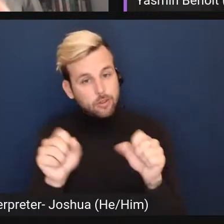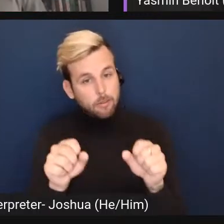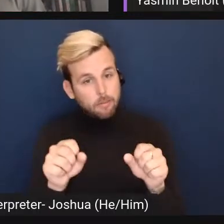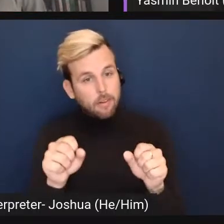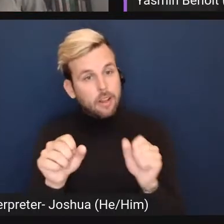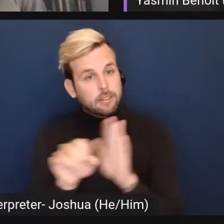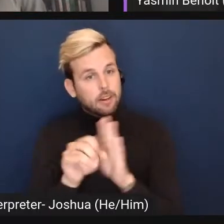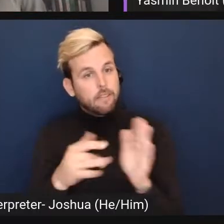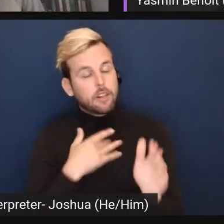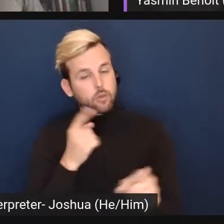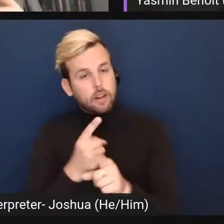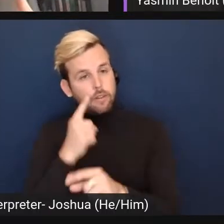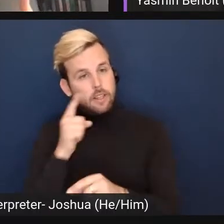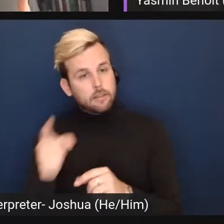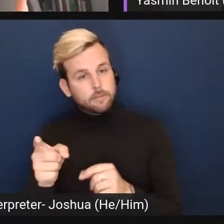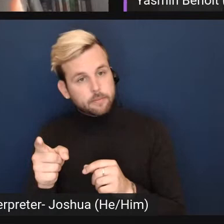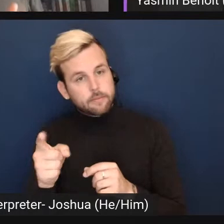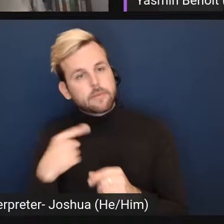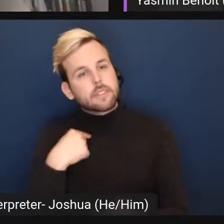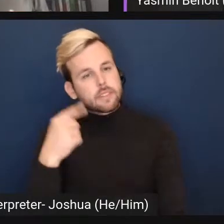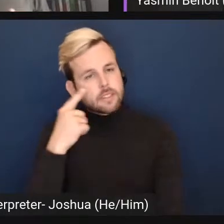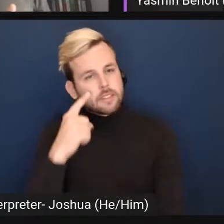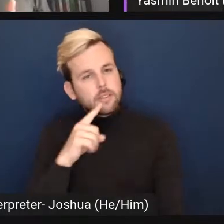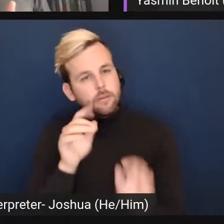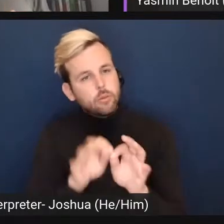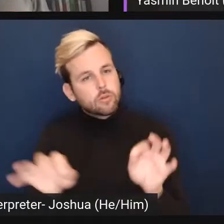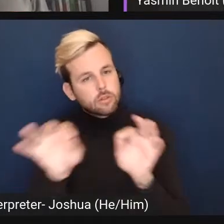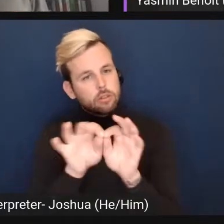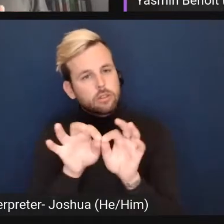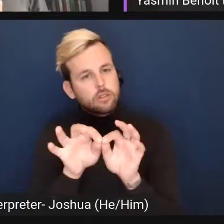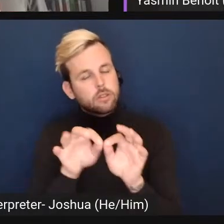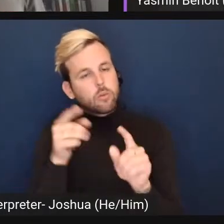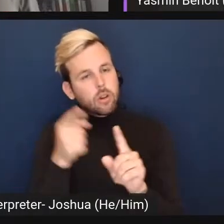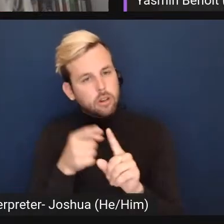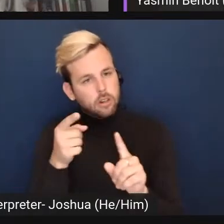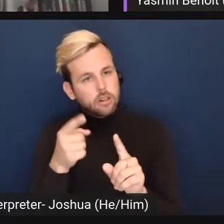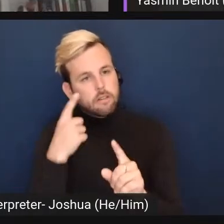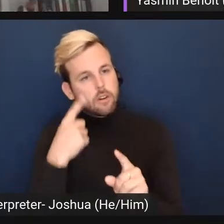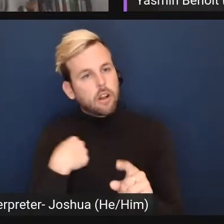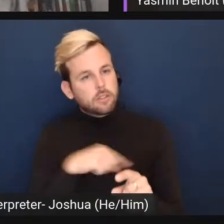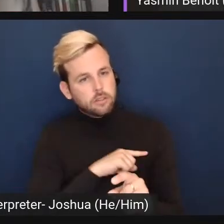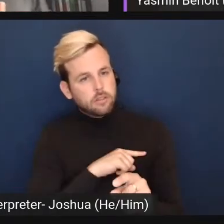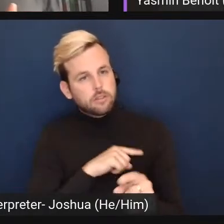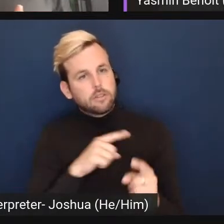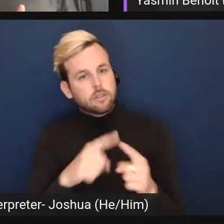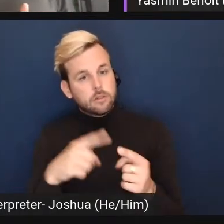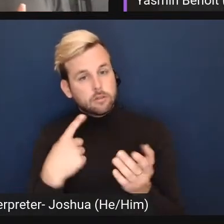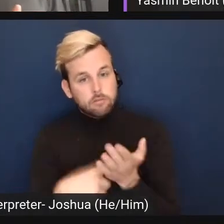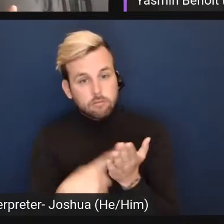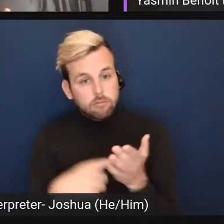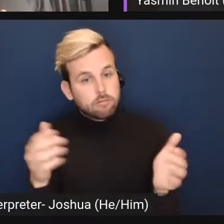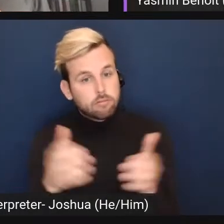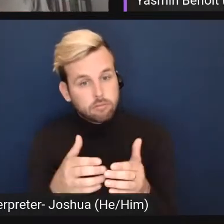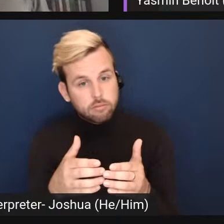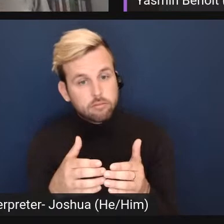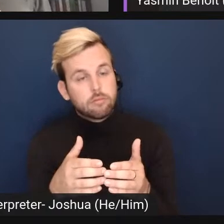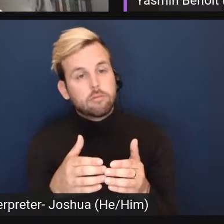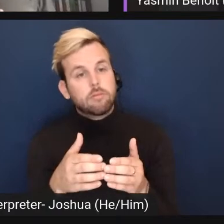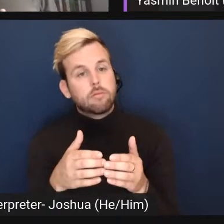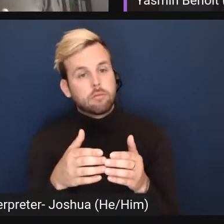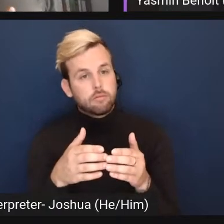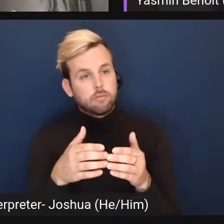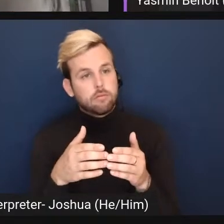the identity that feels right for them. Um, and I think it's an important point for us to come together and, uh,